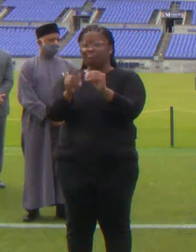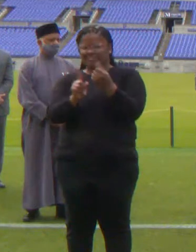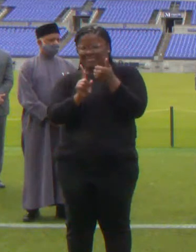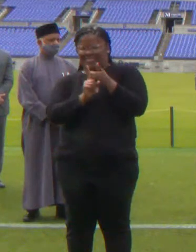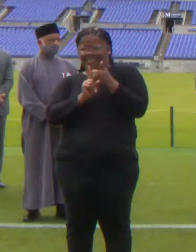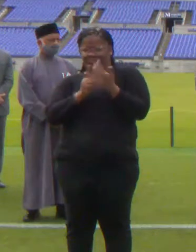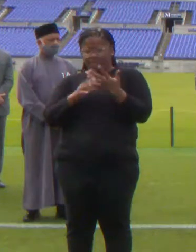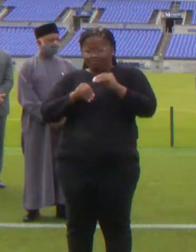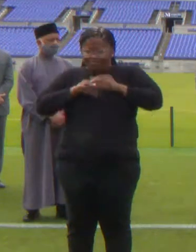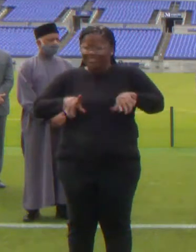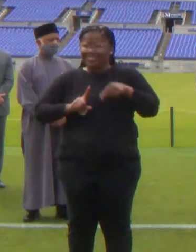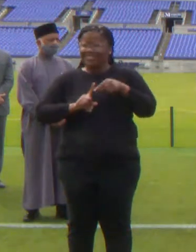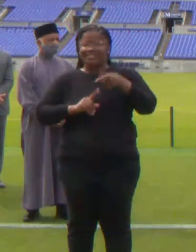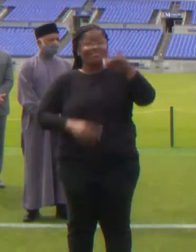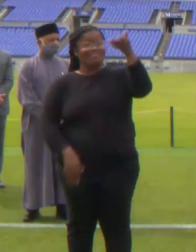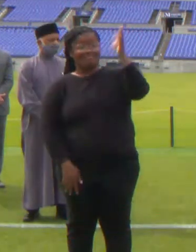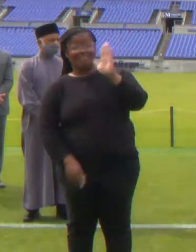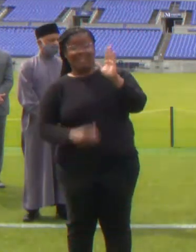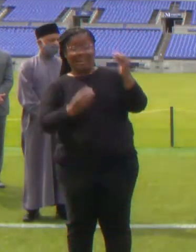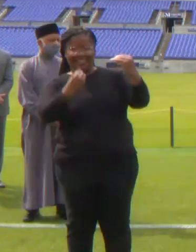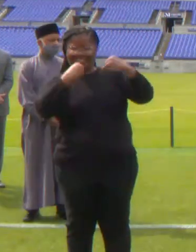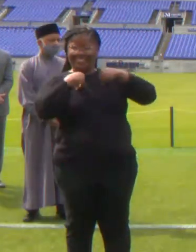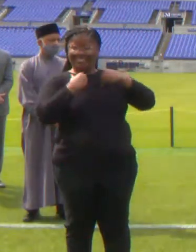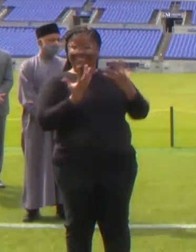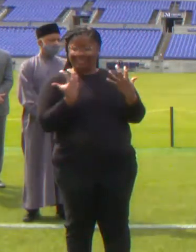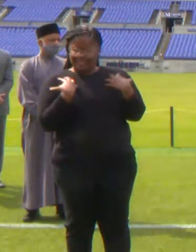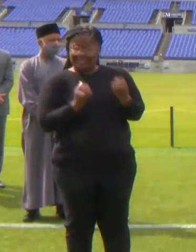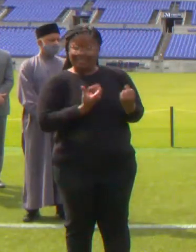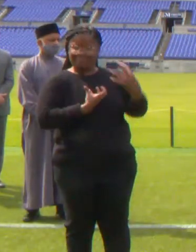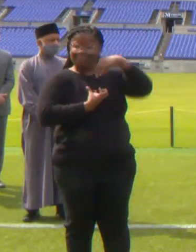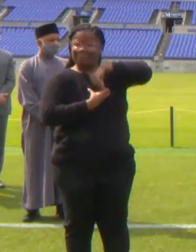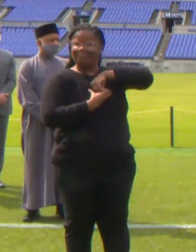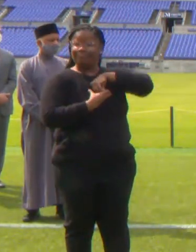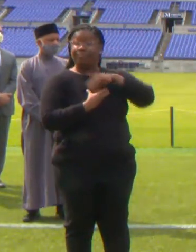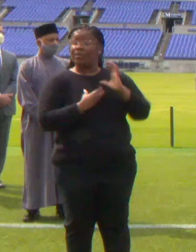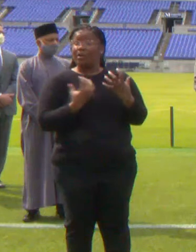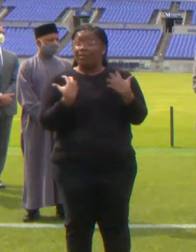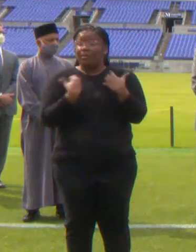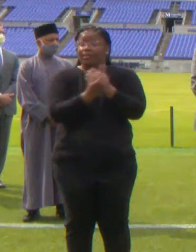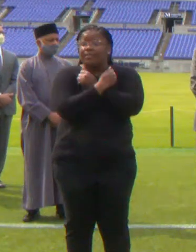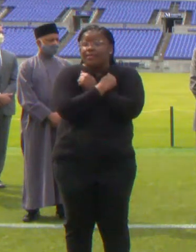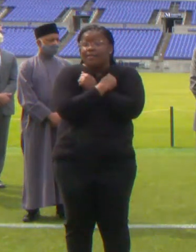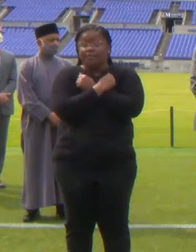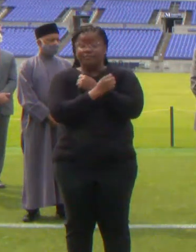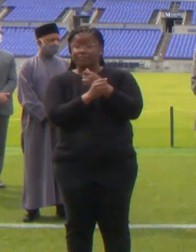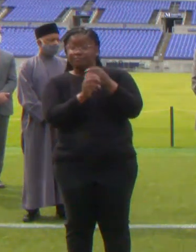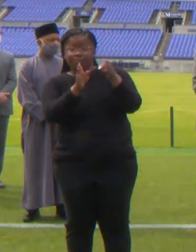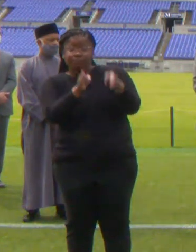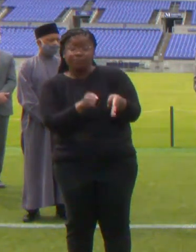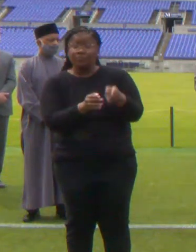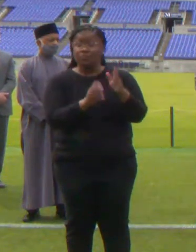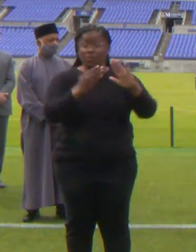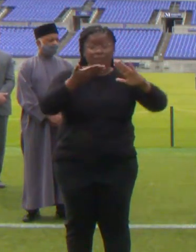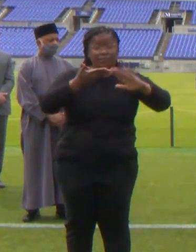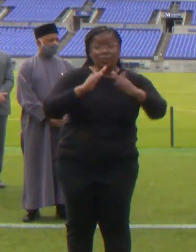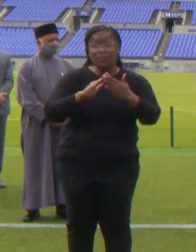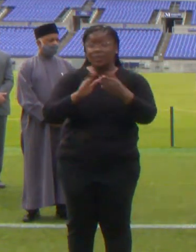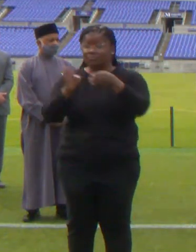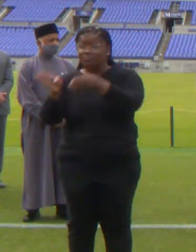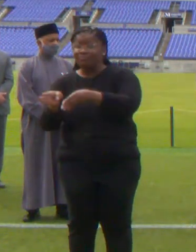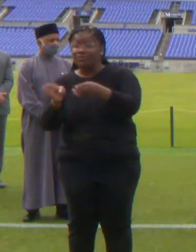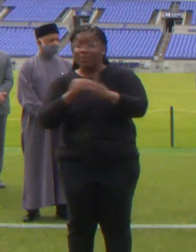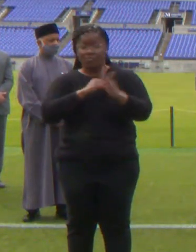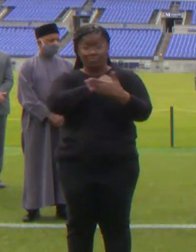God grant healing to us, to our loved ones, to our community, to our country who is in need of